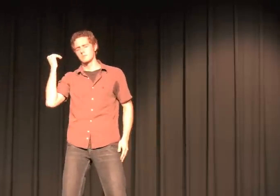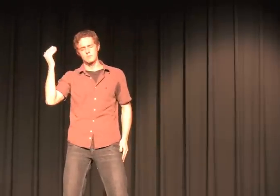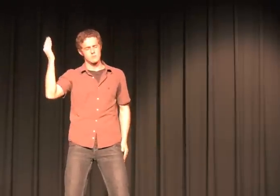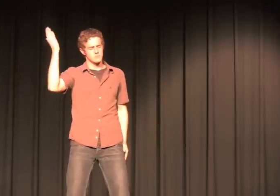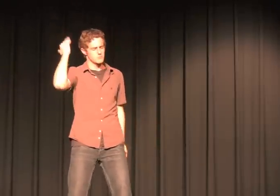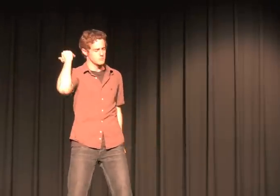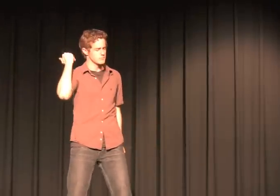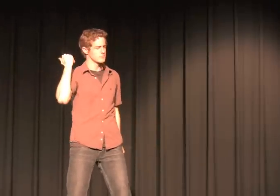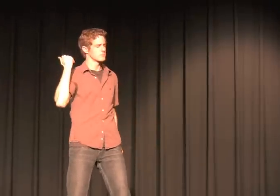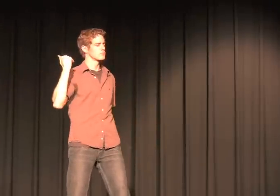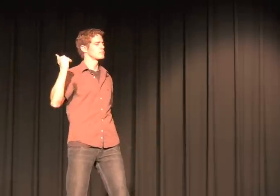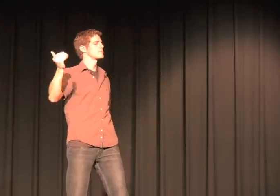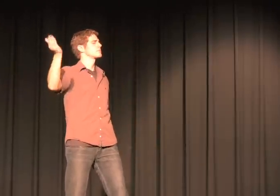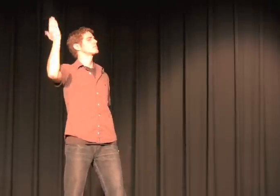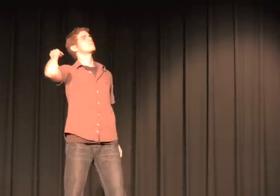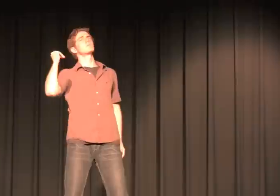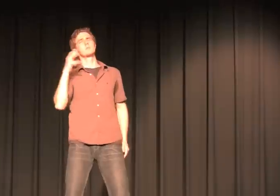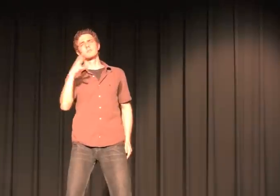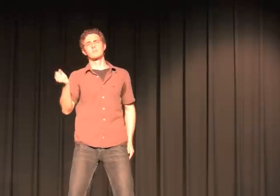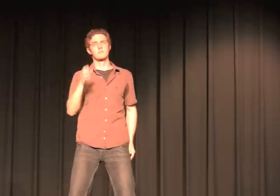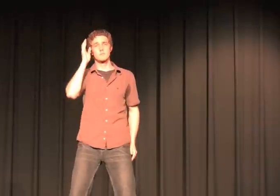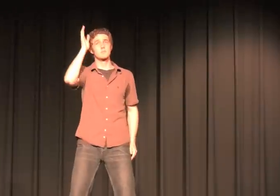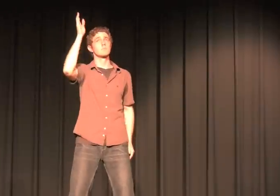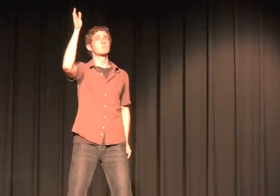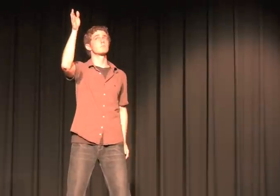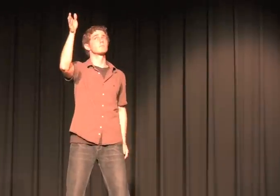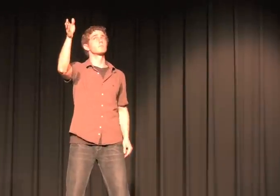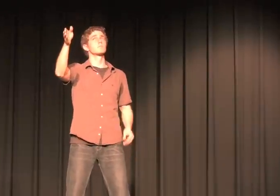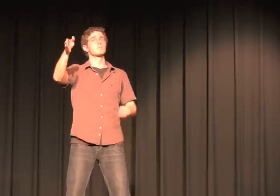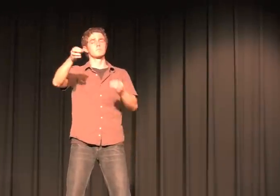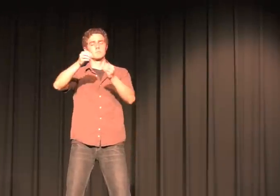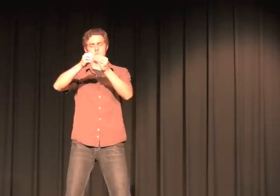and what can ever be.